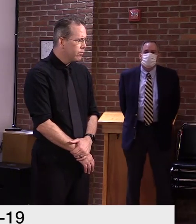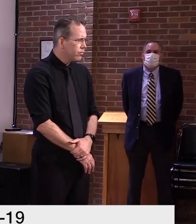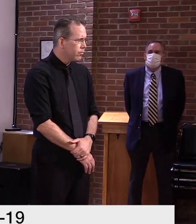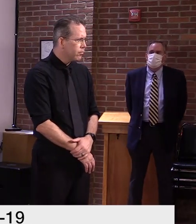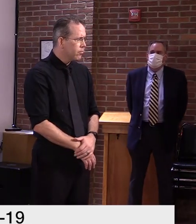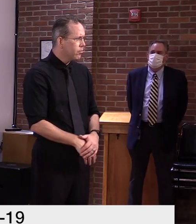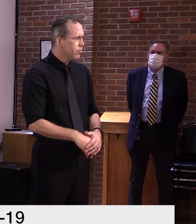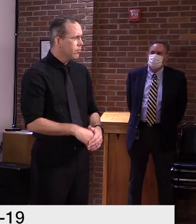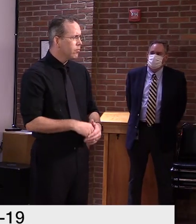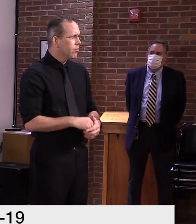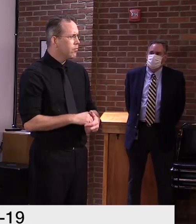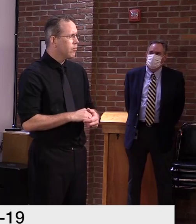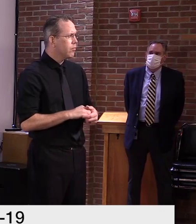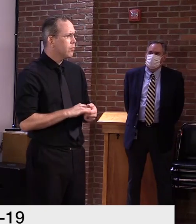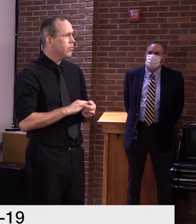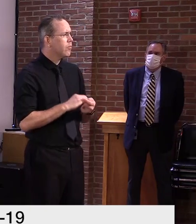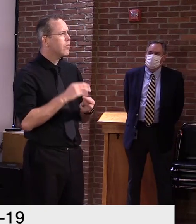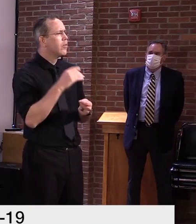and Manchester locations?